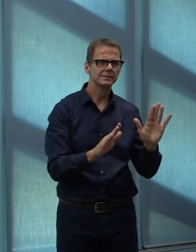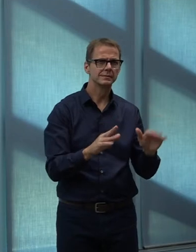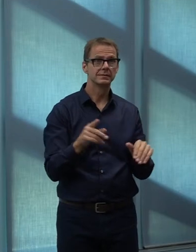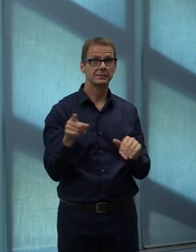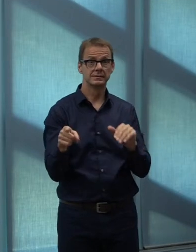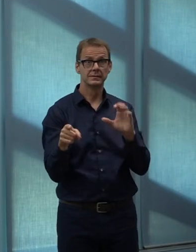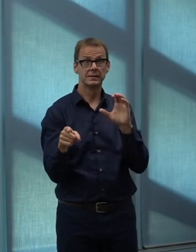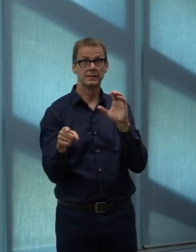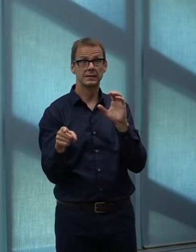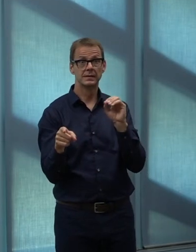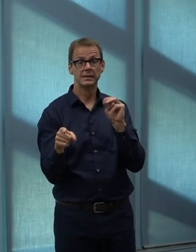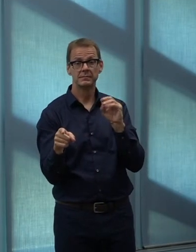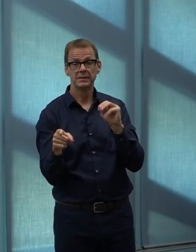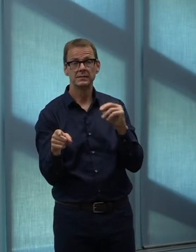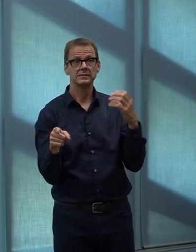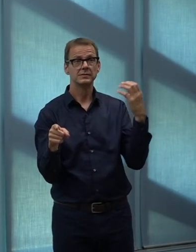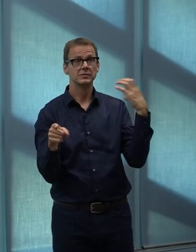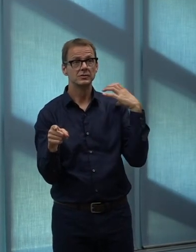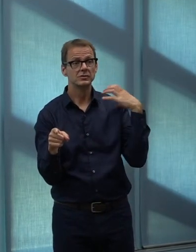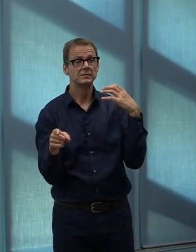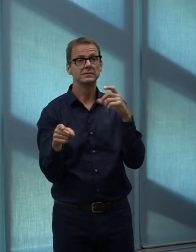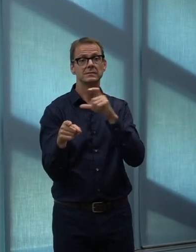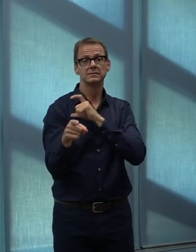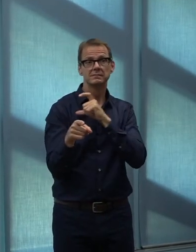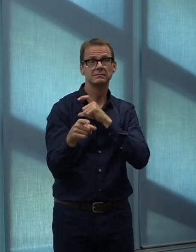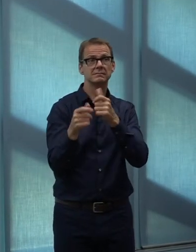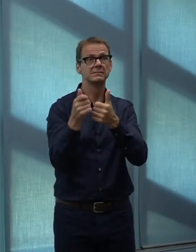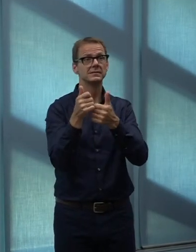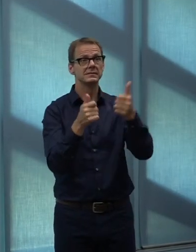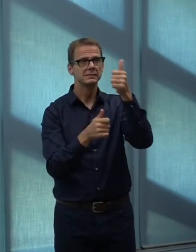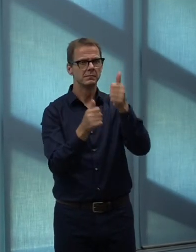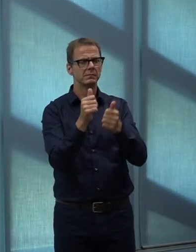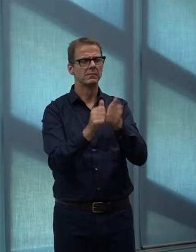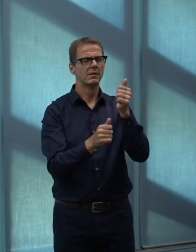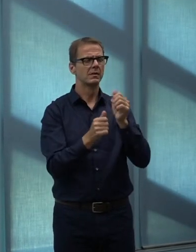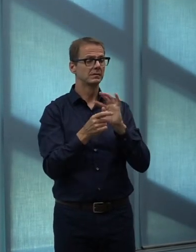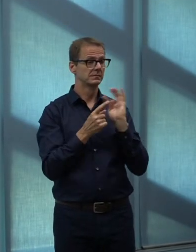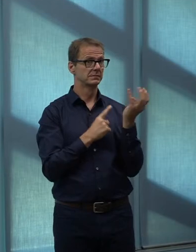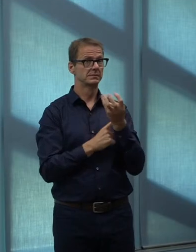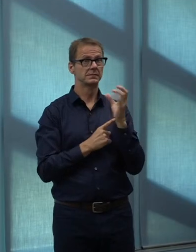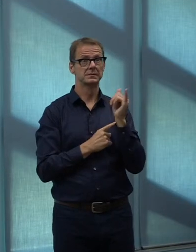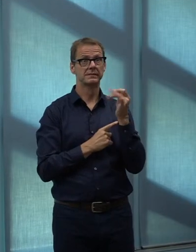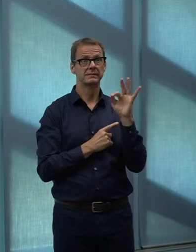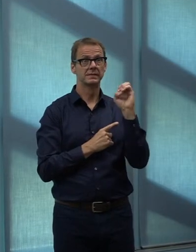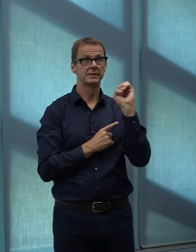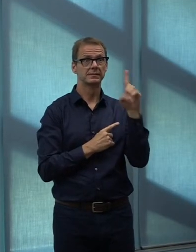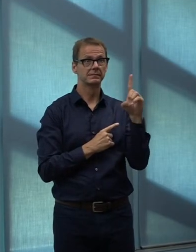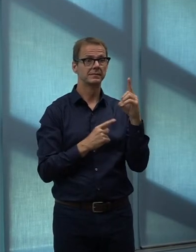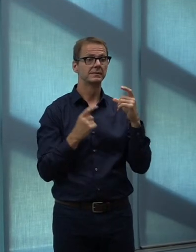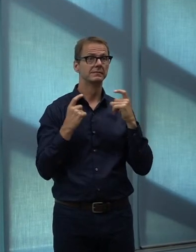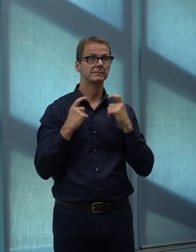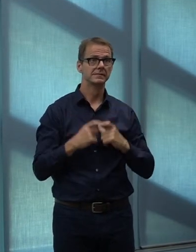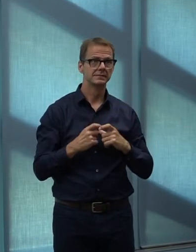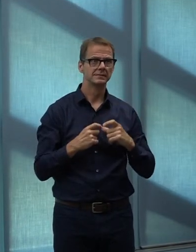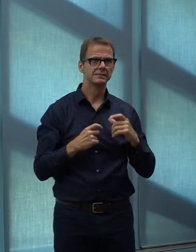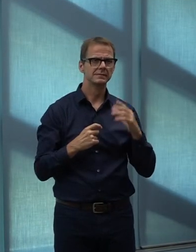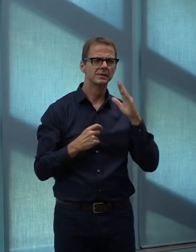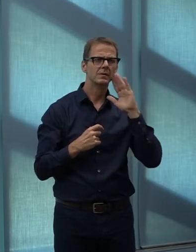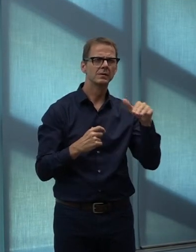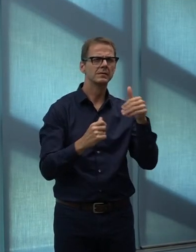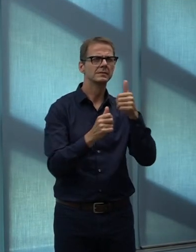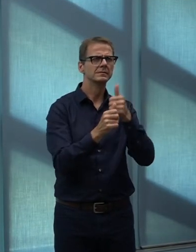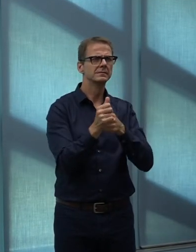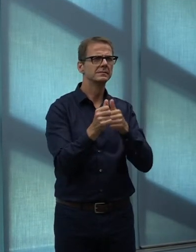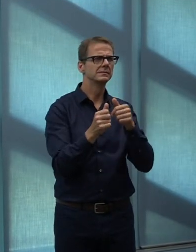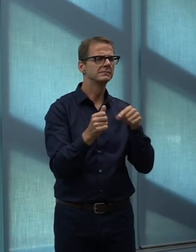police chief to I think most members of council, though I think clearly each one of them needs to speak up on this, that there are broad issues